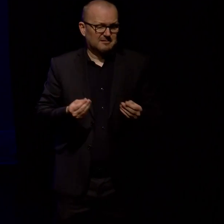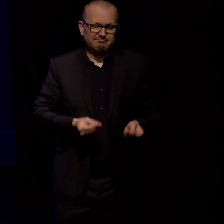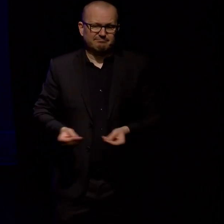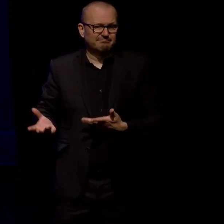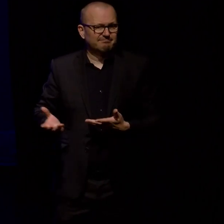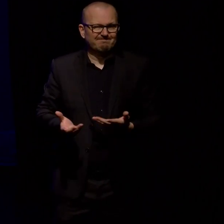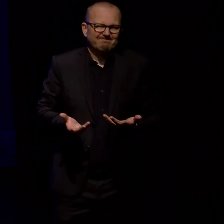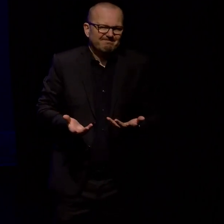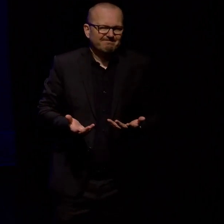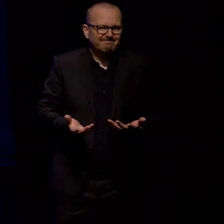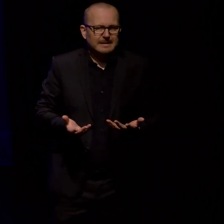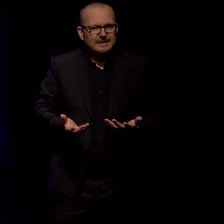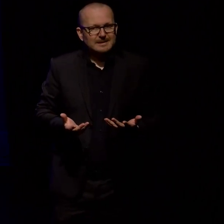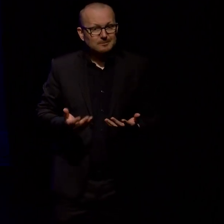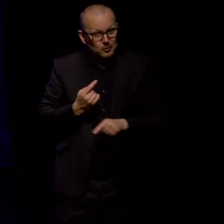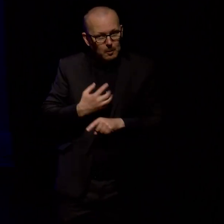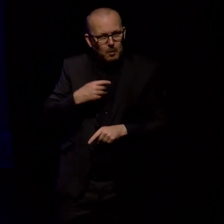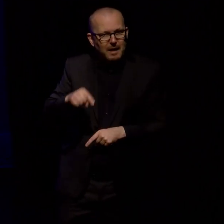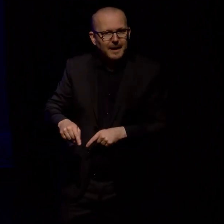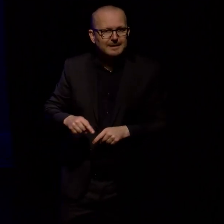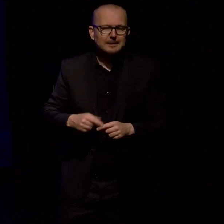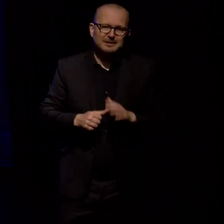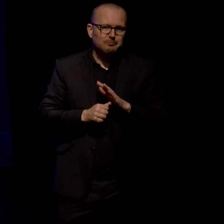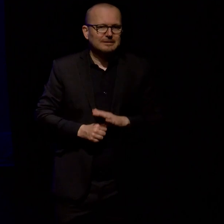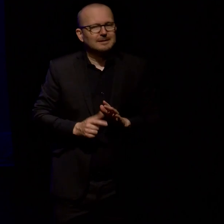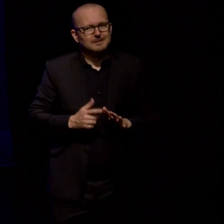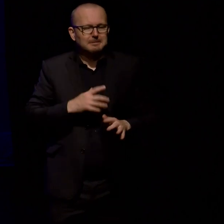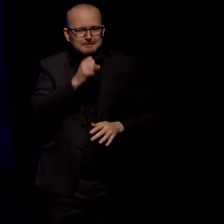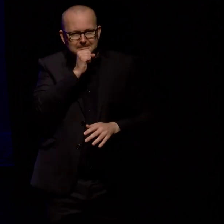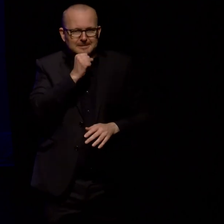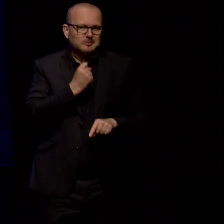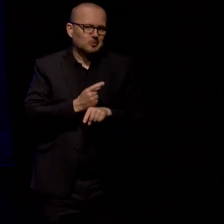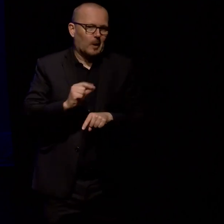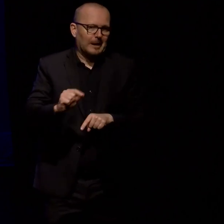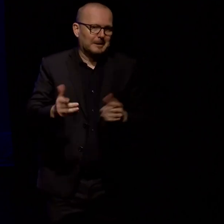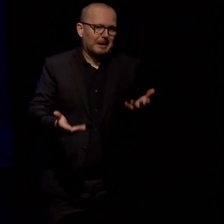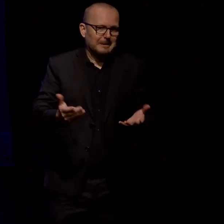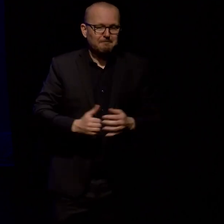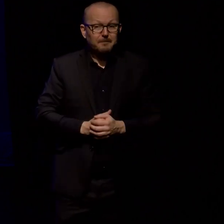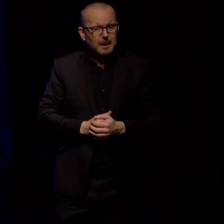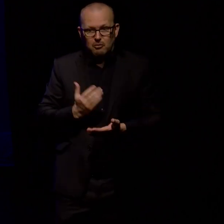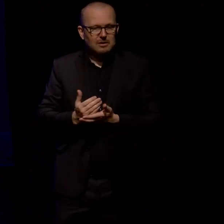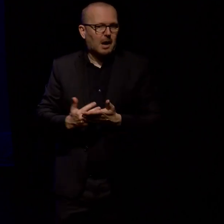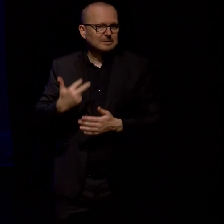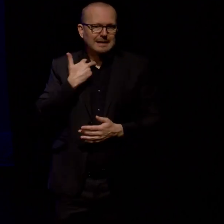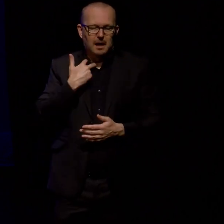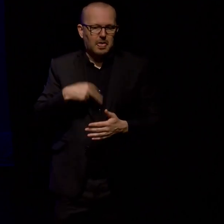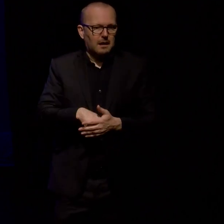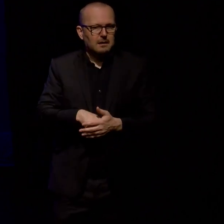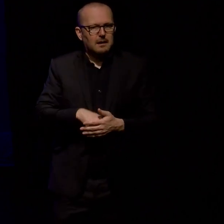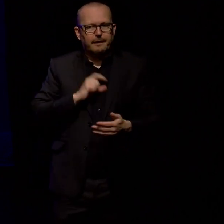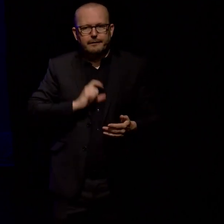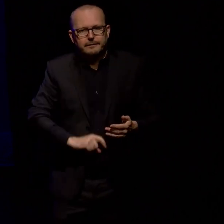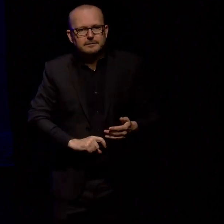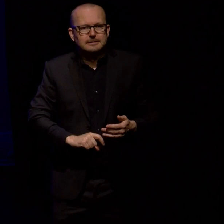really how I'm feeling. But the short story is I was profoundly stuck, lacking both confidence